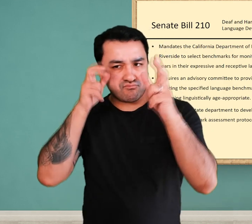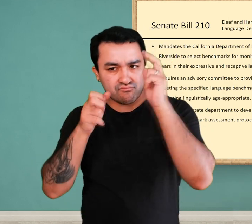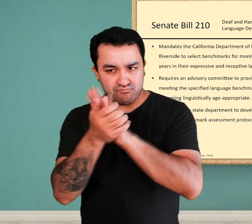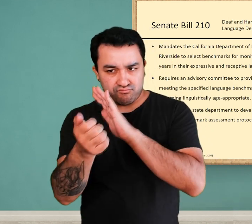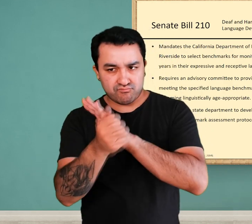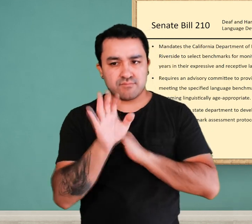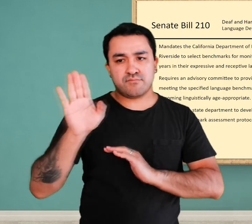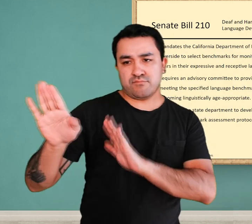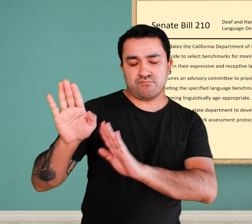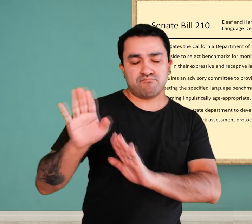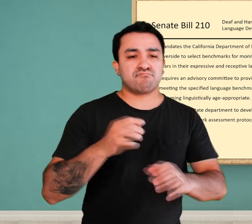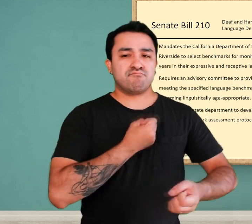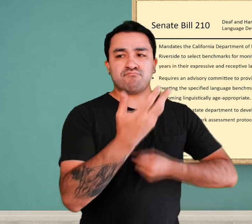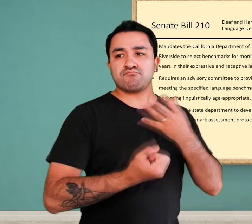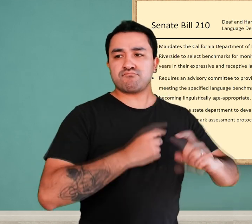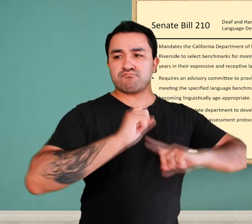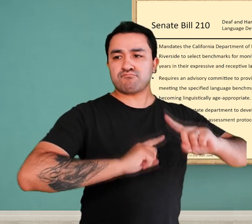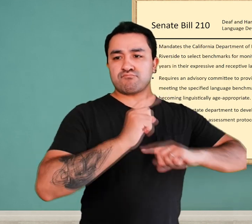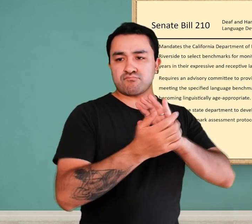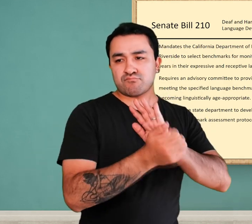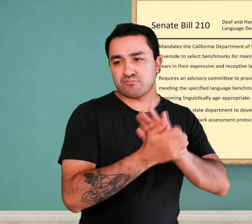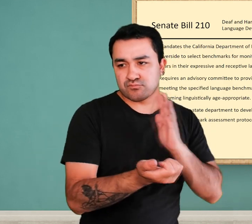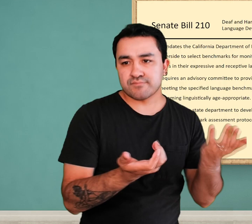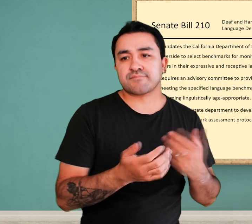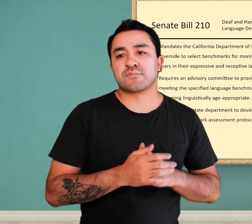receptive language acquisition and their development toward literacy.